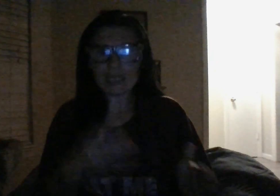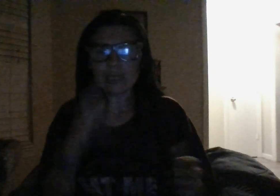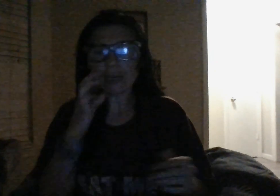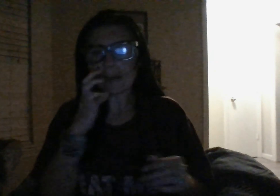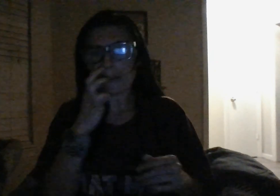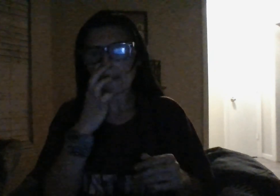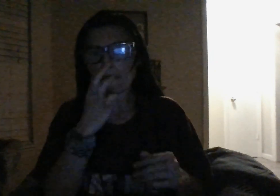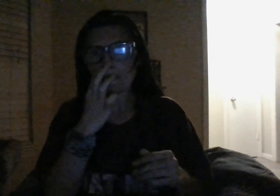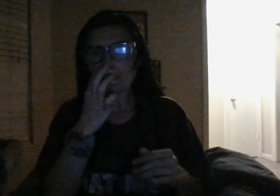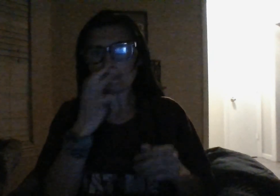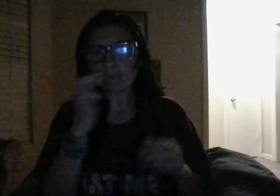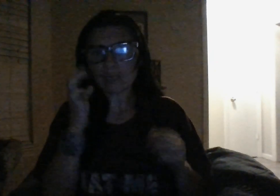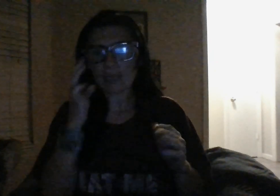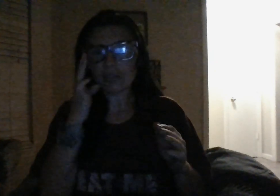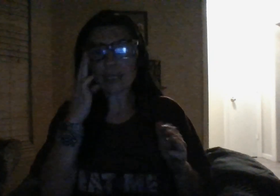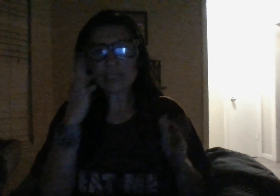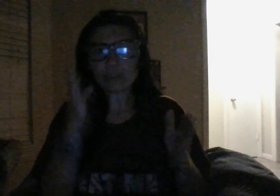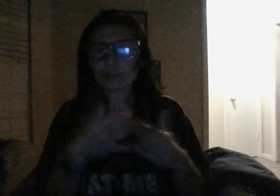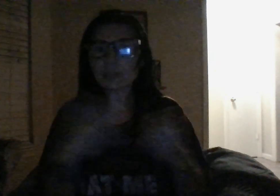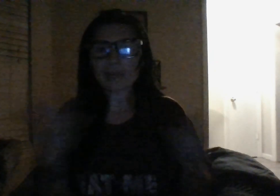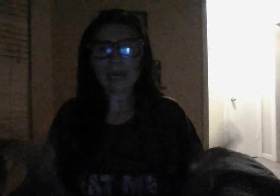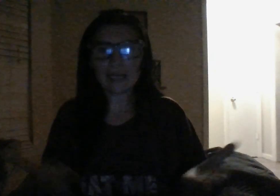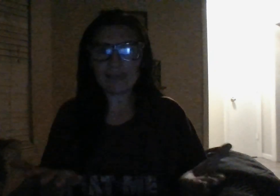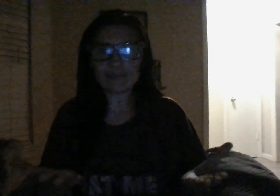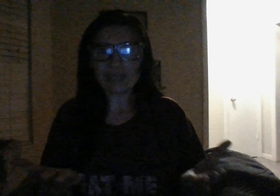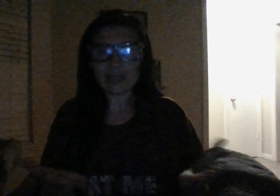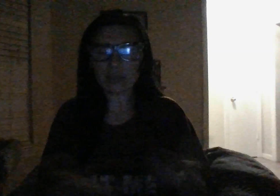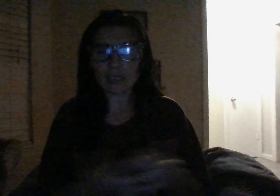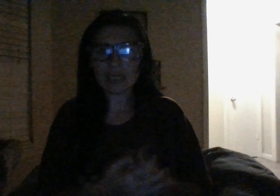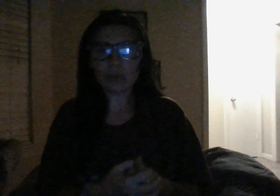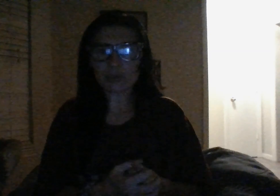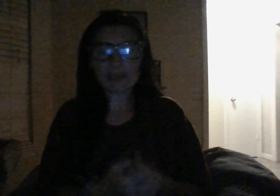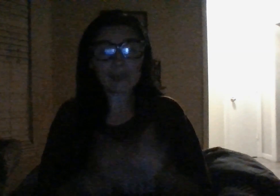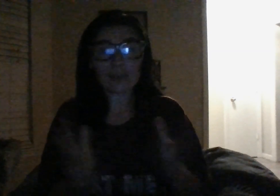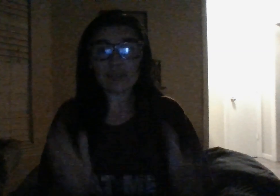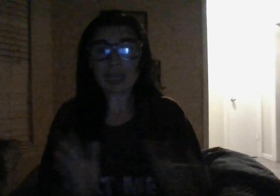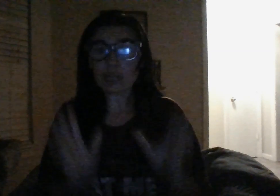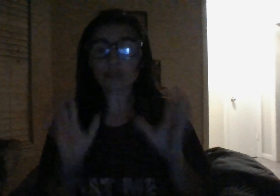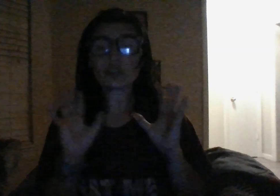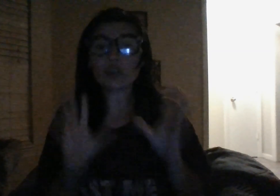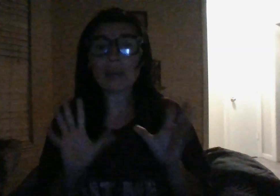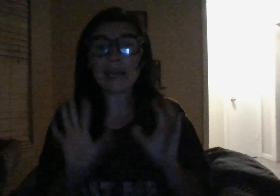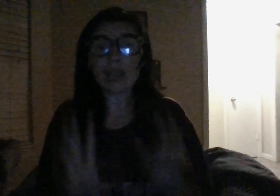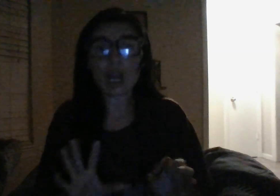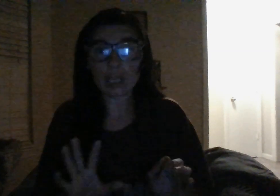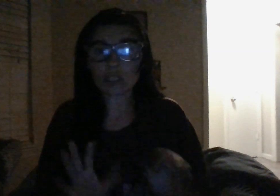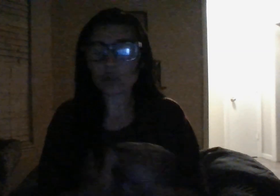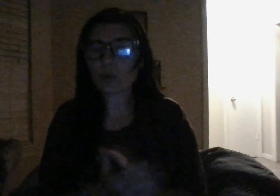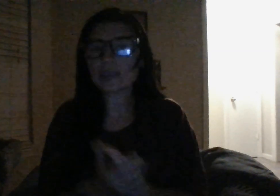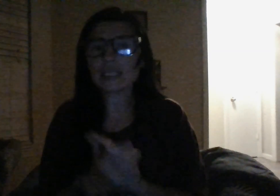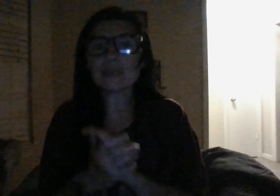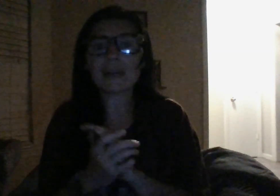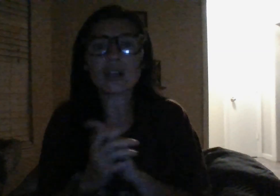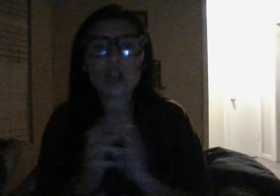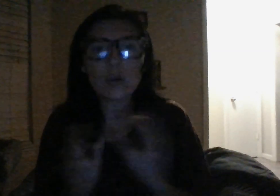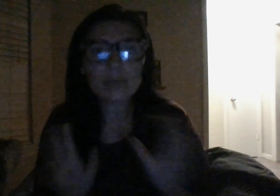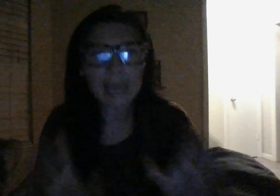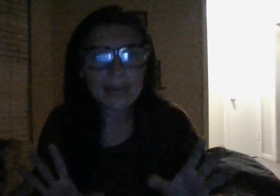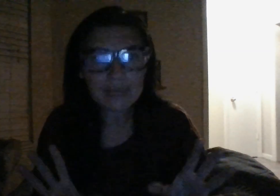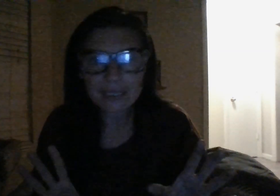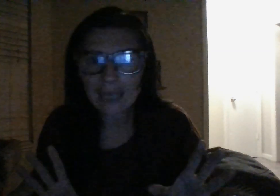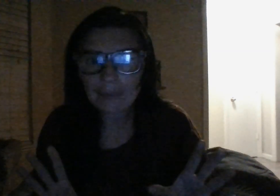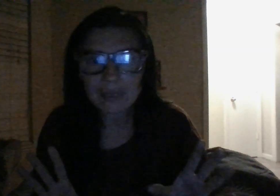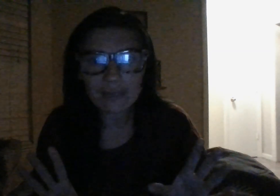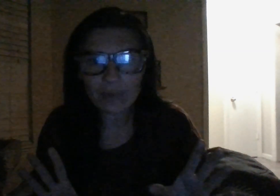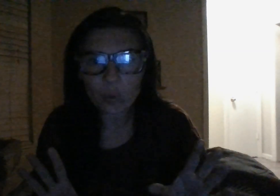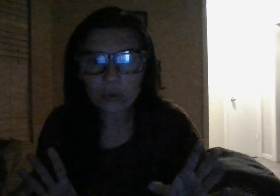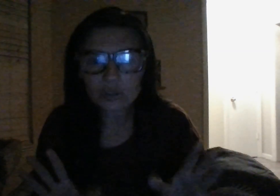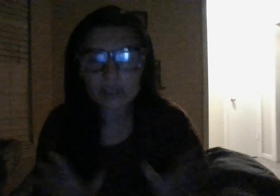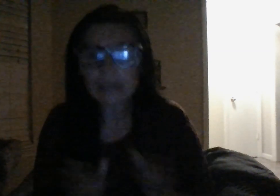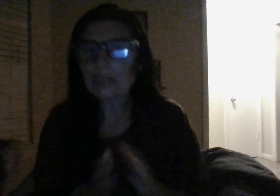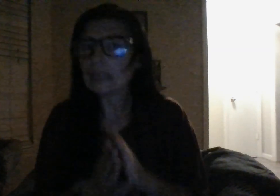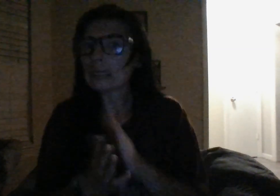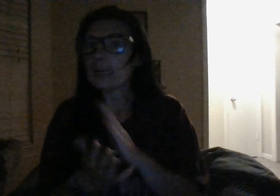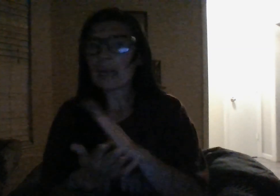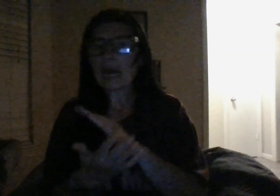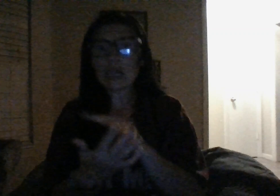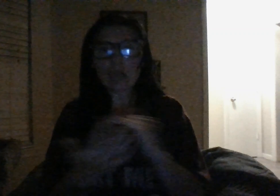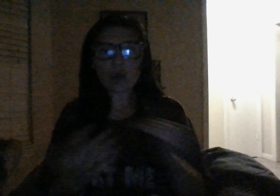unless there's some kind of infidelity or something of the nature, to my knowledge. Of course, it's been a long time since I've been divorced. A